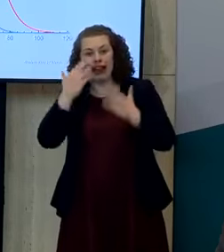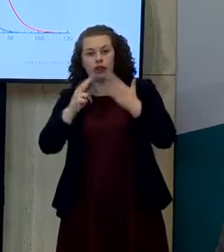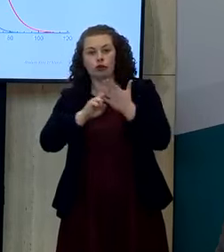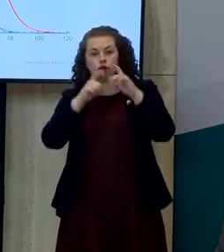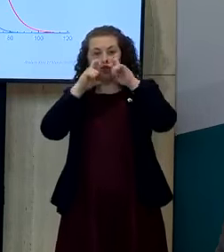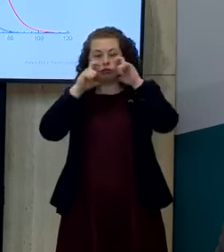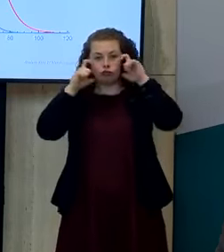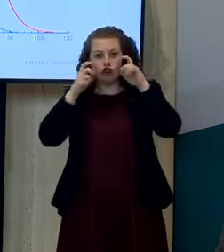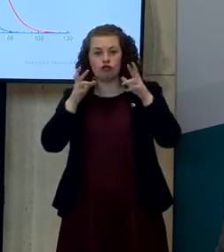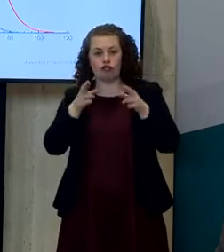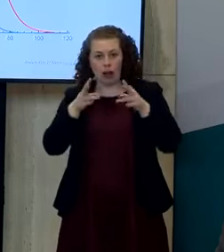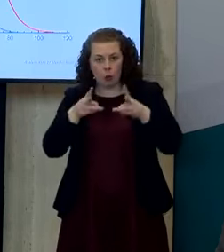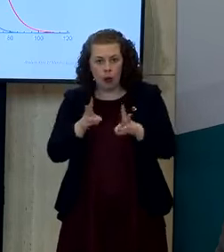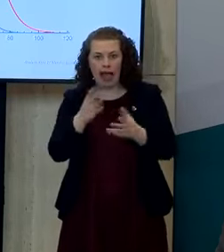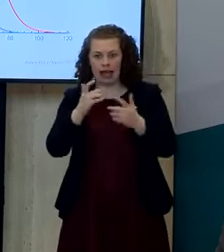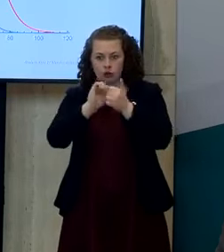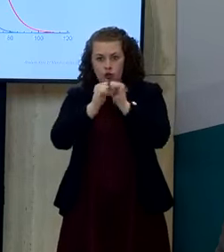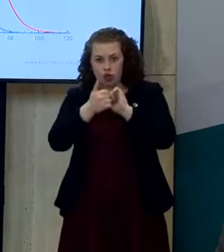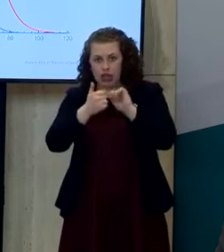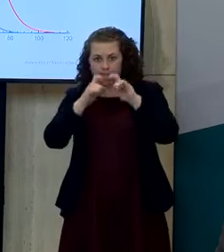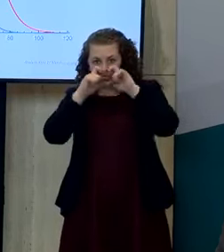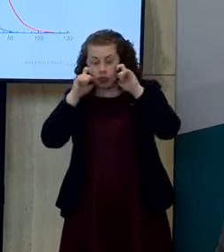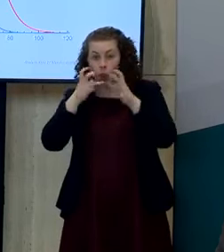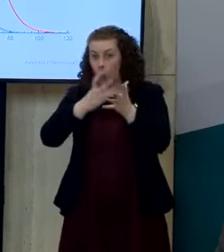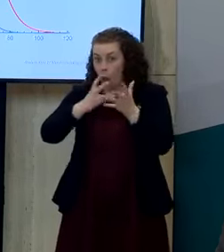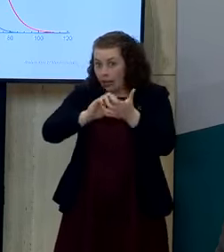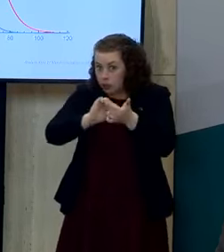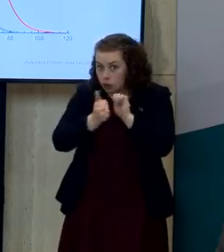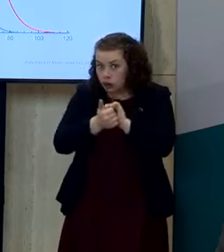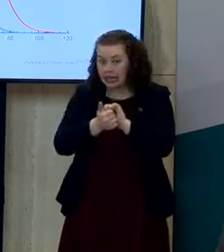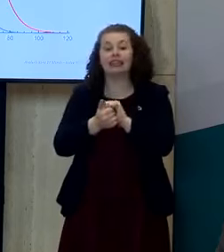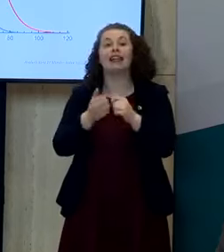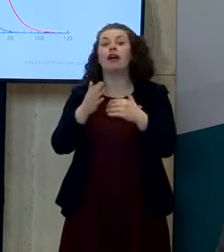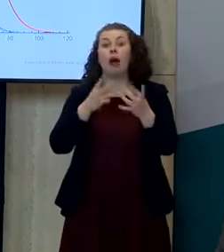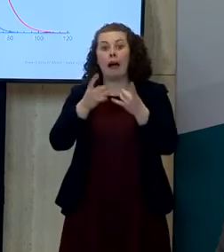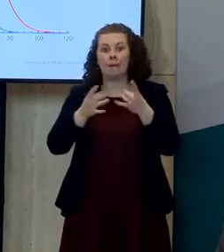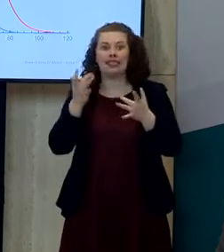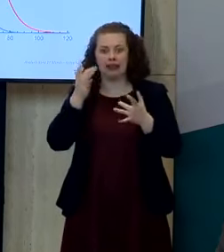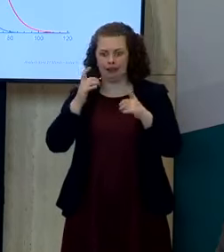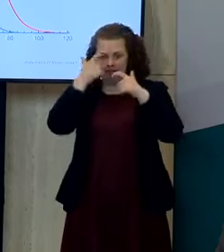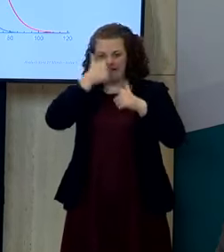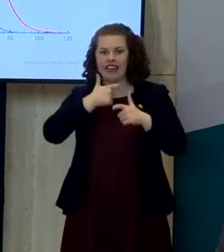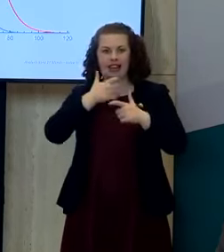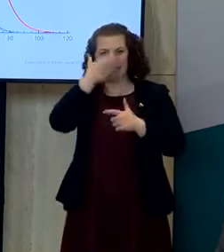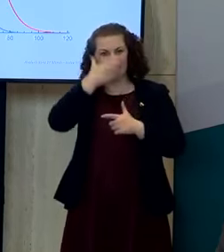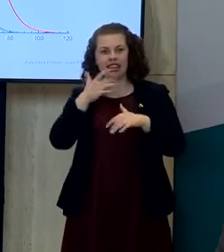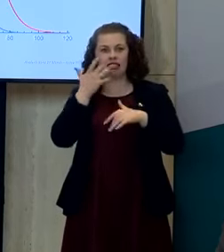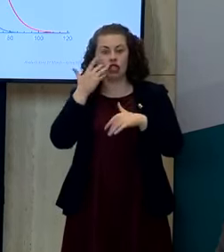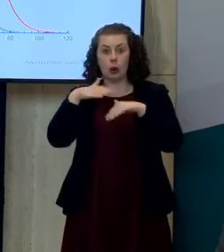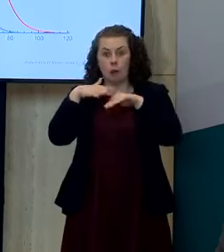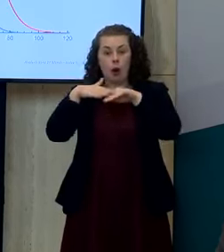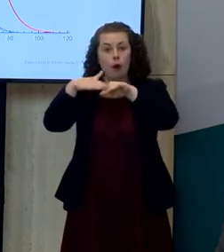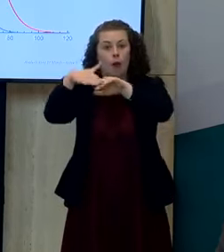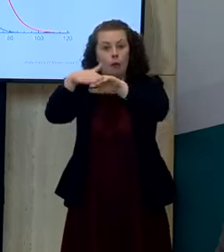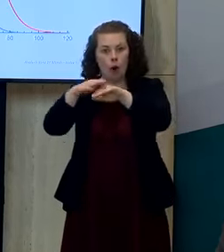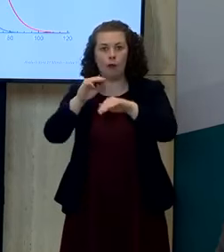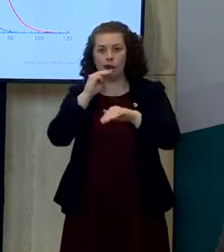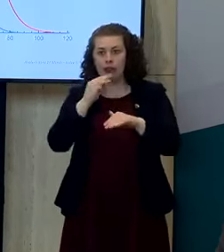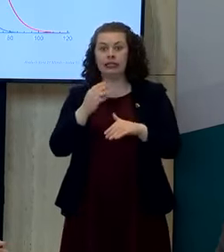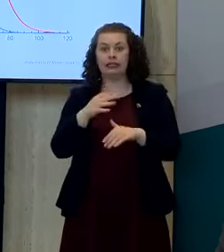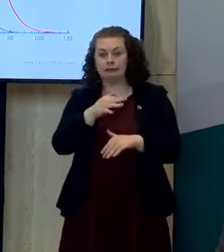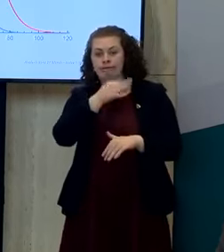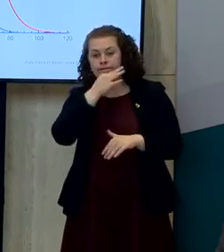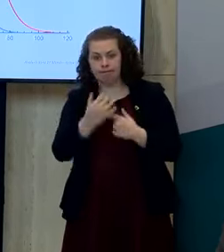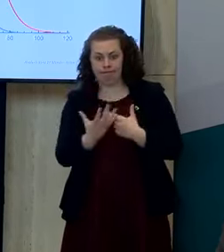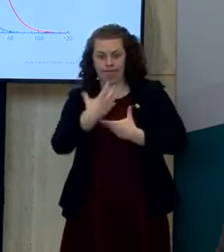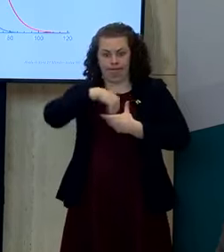how to change them how to apply them may end up touching their face more and thereby putting themselves at risk for transmitting the virus from their